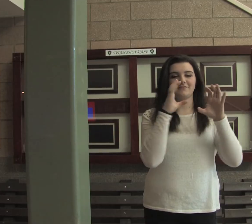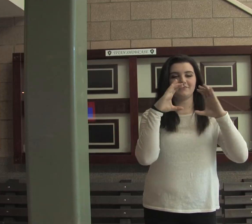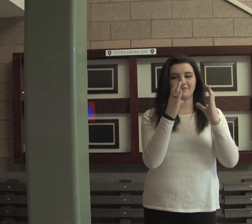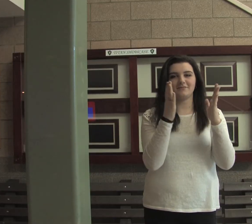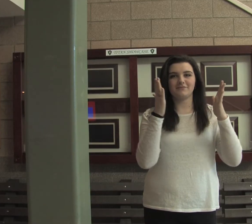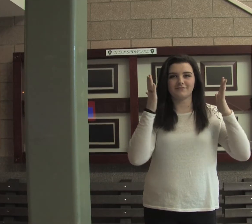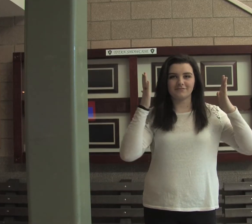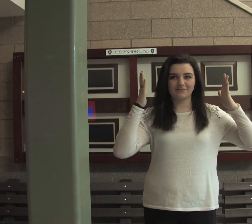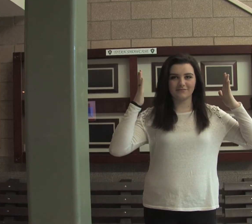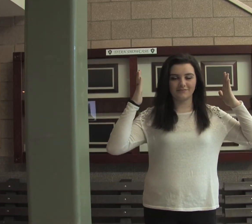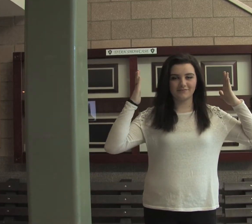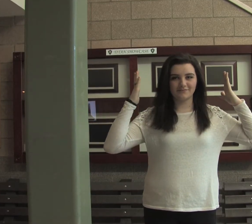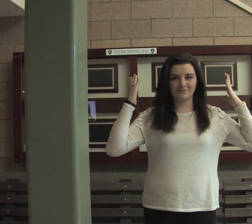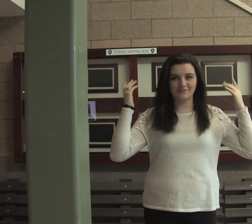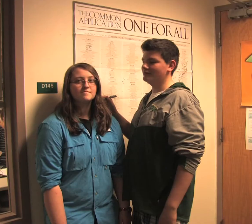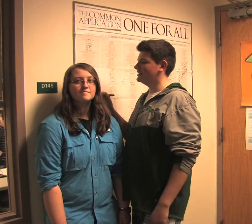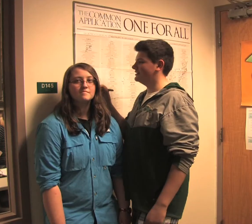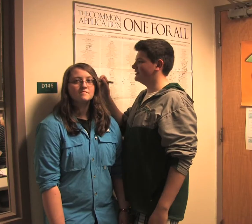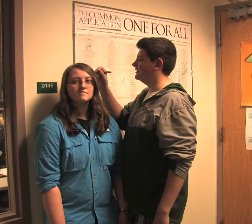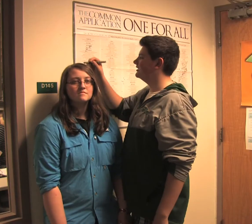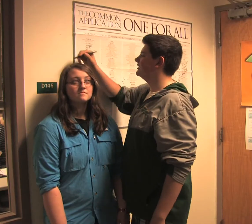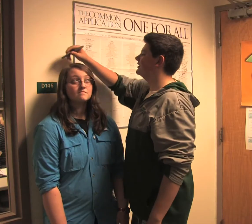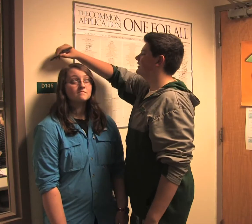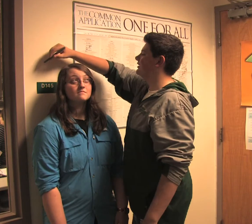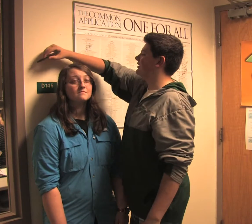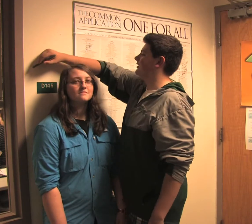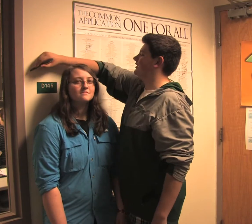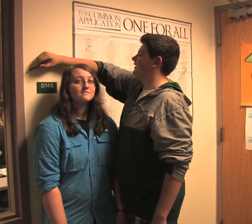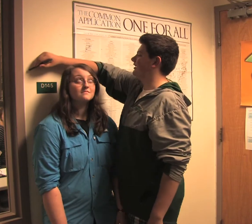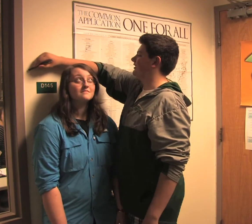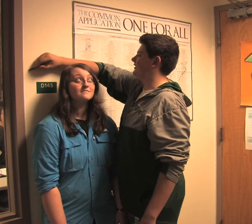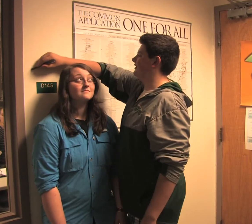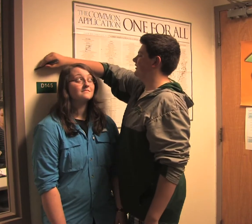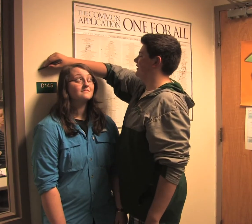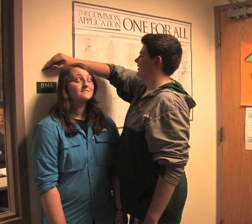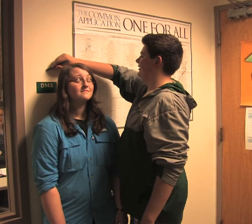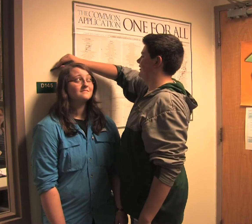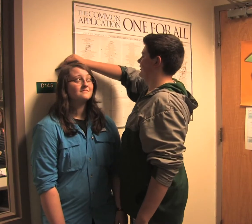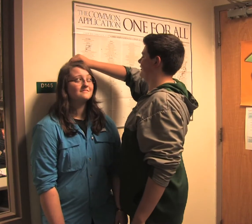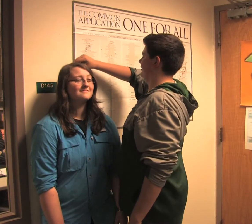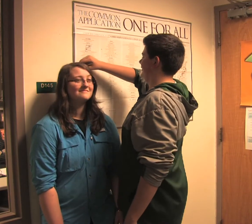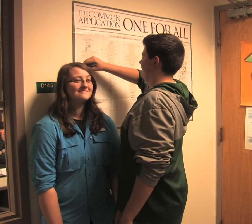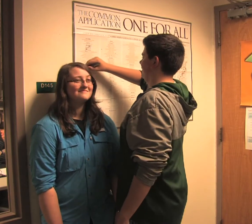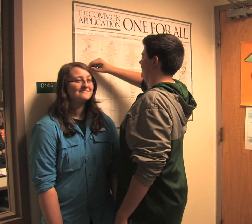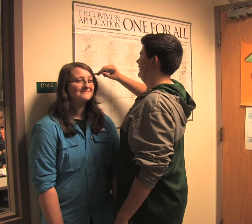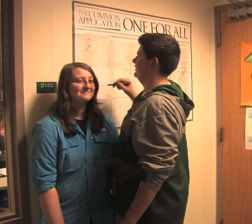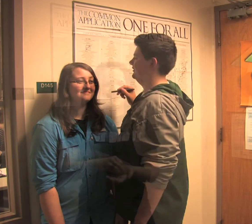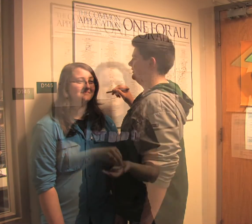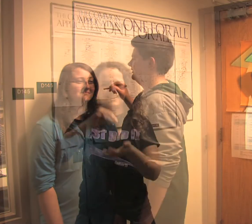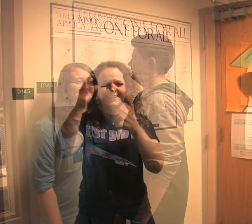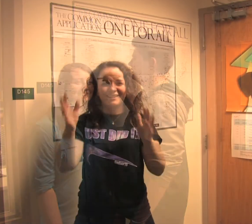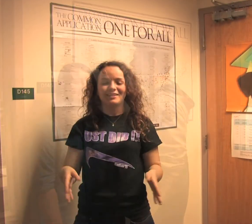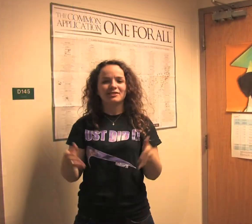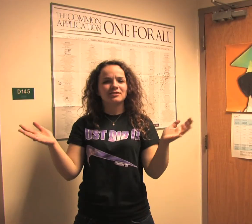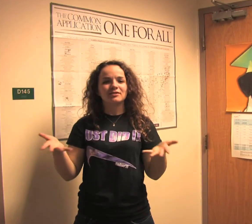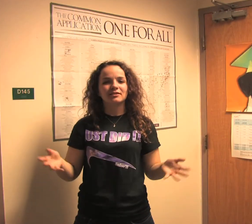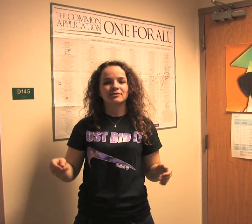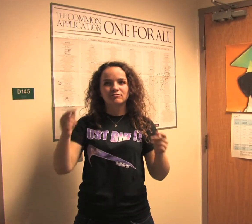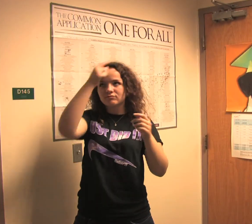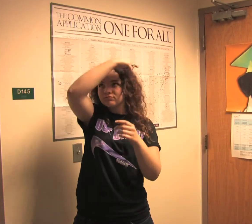class, through the hall Teacher mocks our hide against the wall Teacher mocks